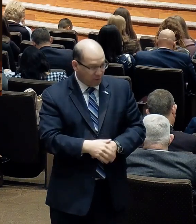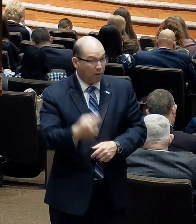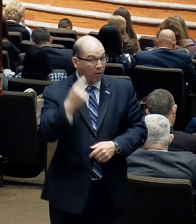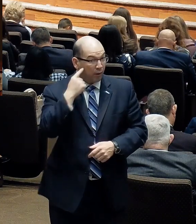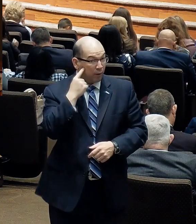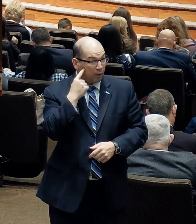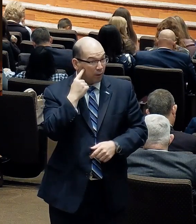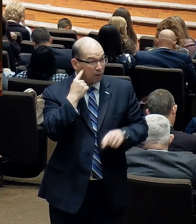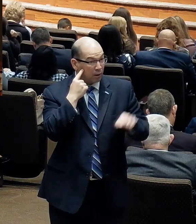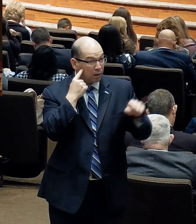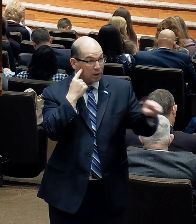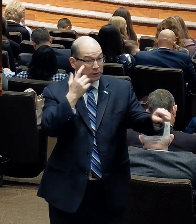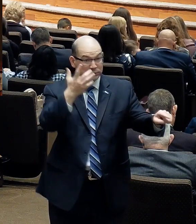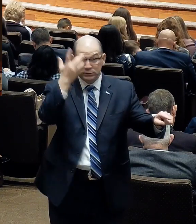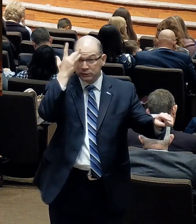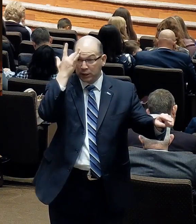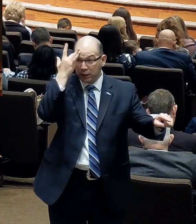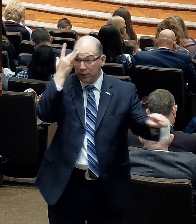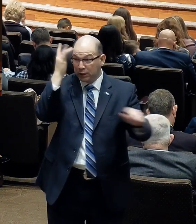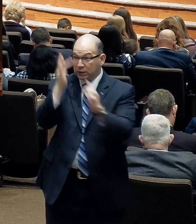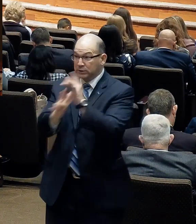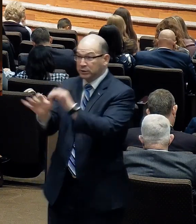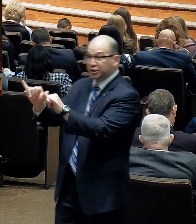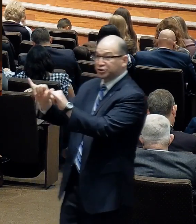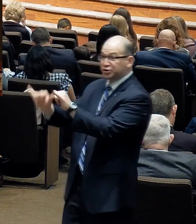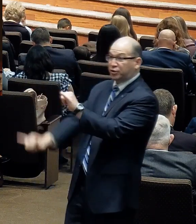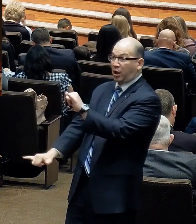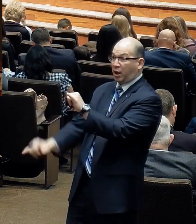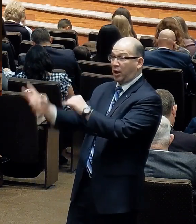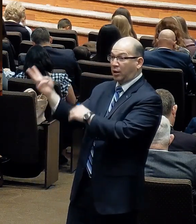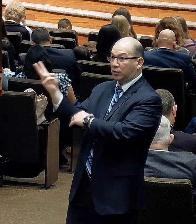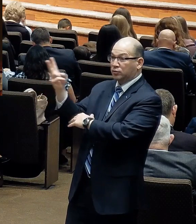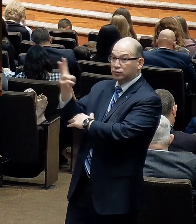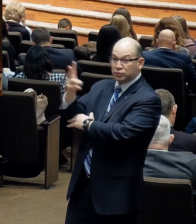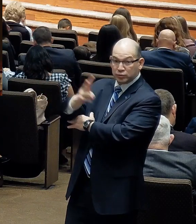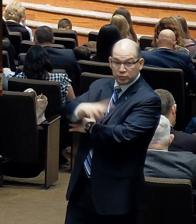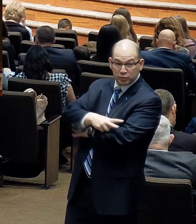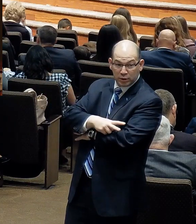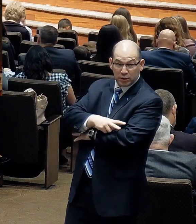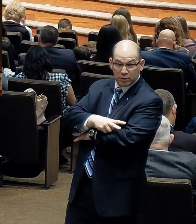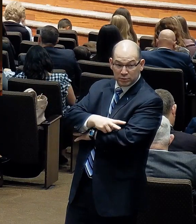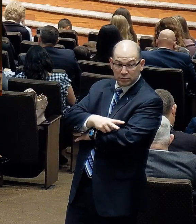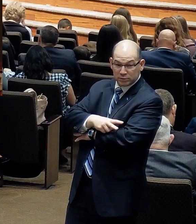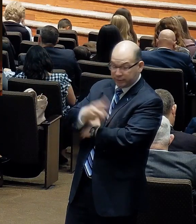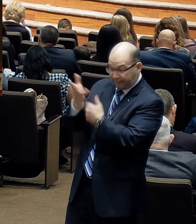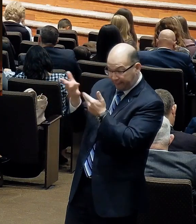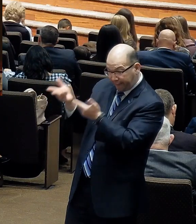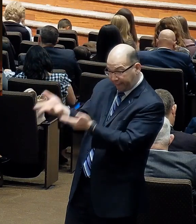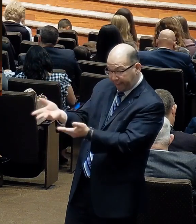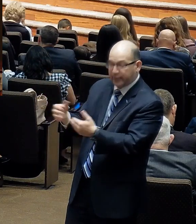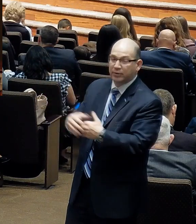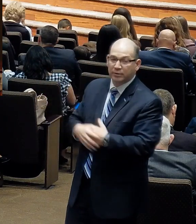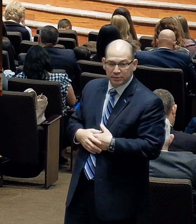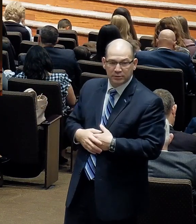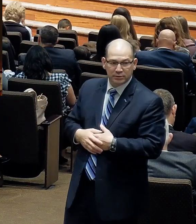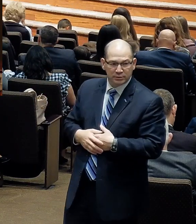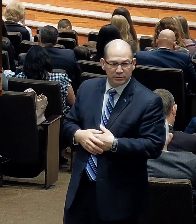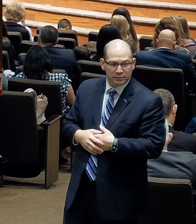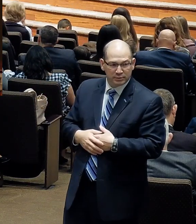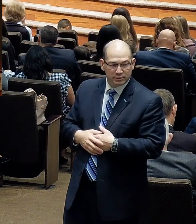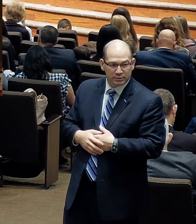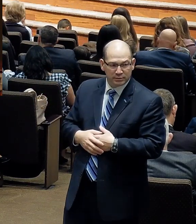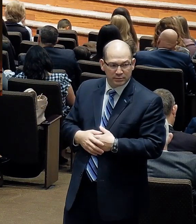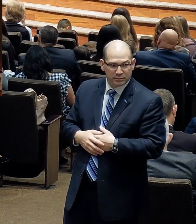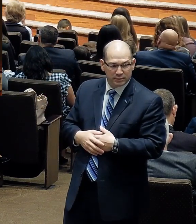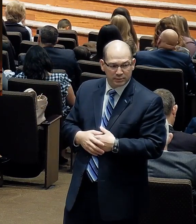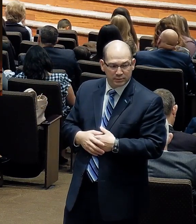sick, he abode two days still in the same place where he was. This isn't my message. But isn't